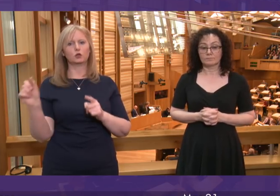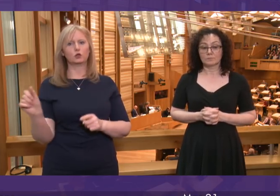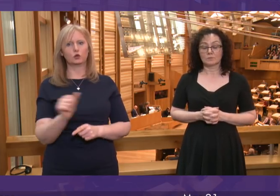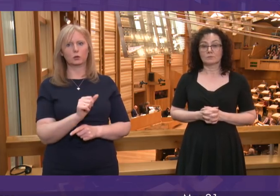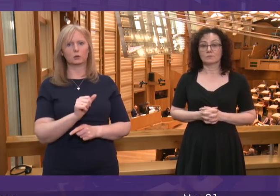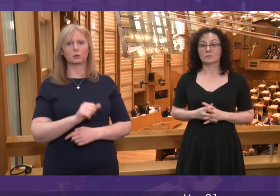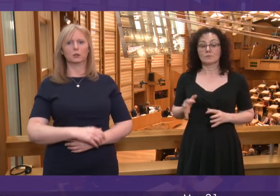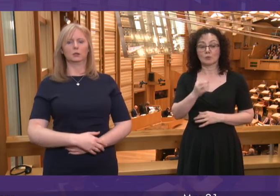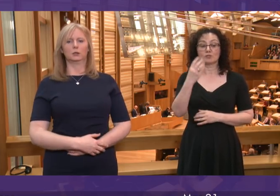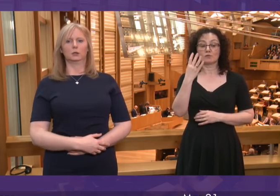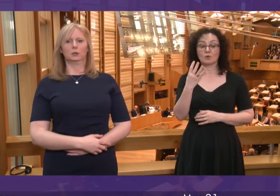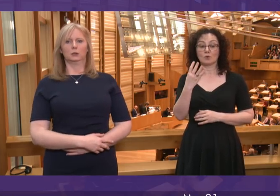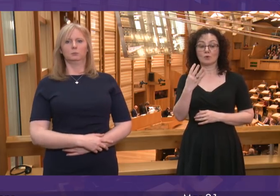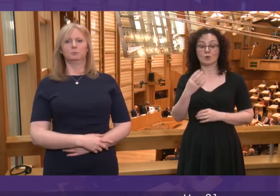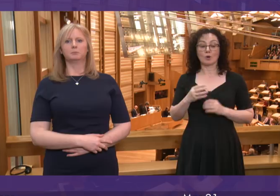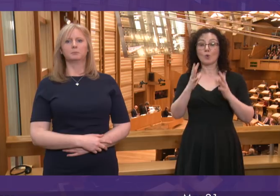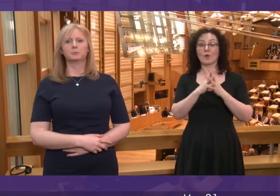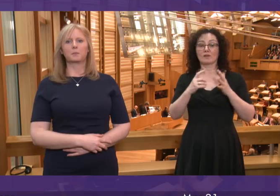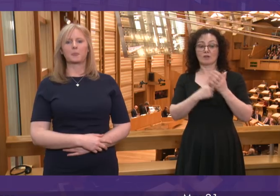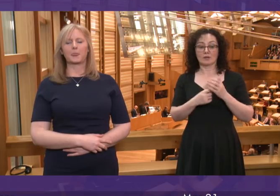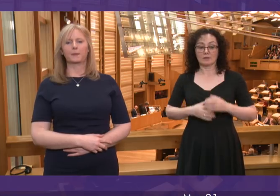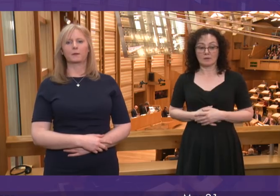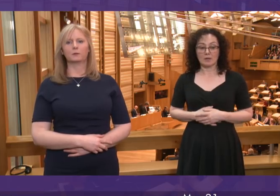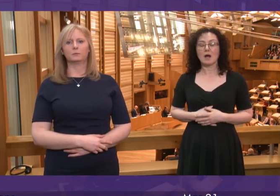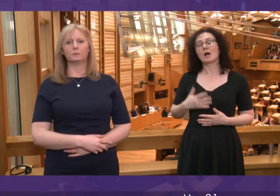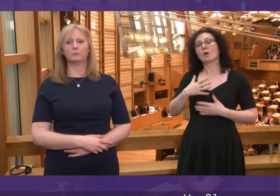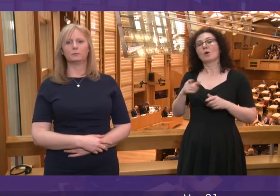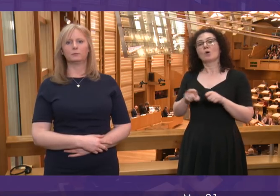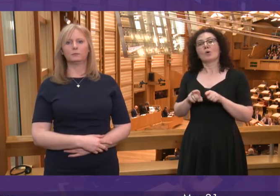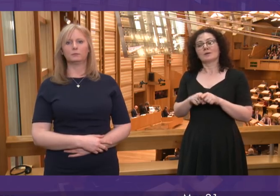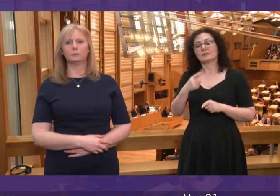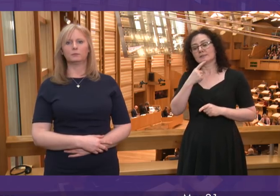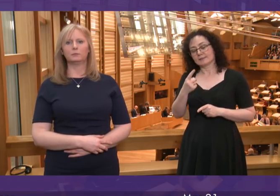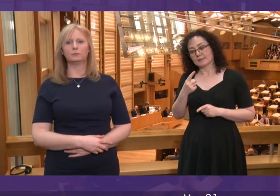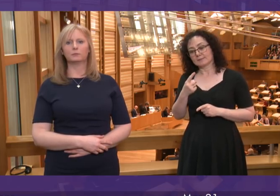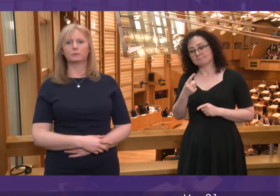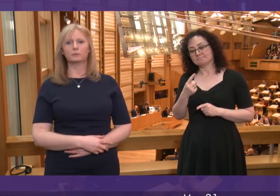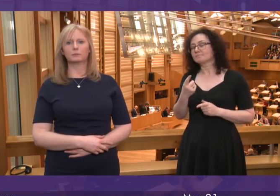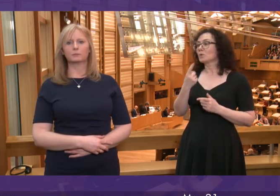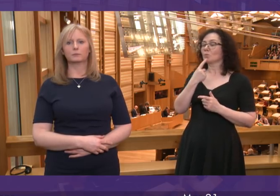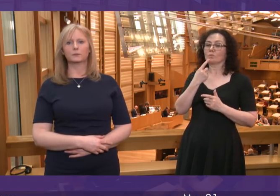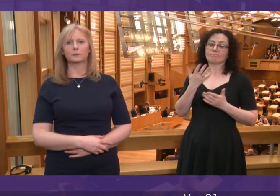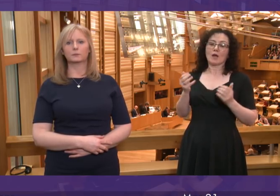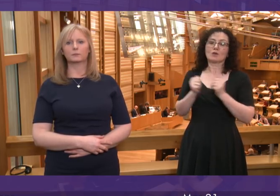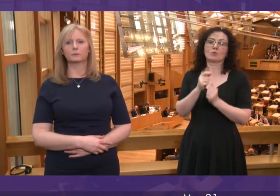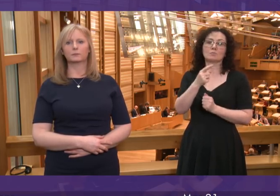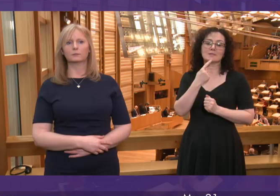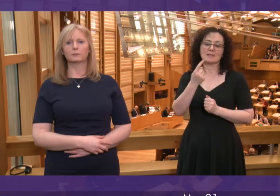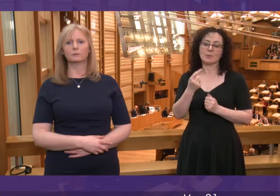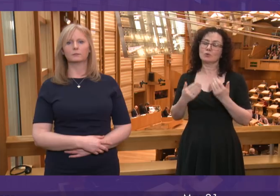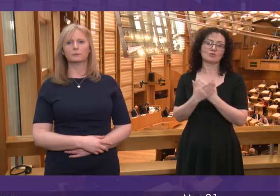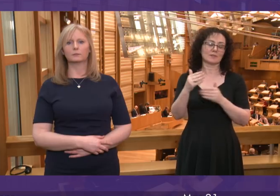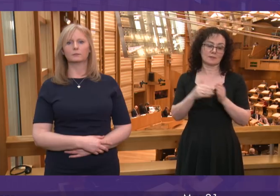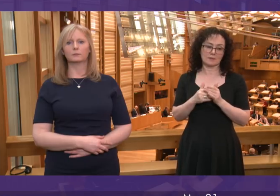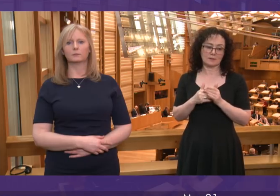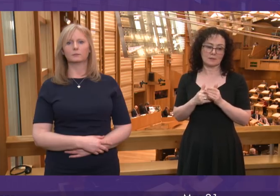Question for Willie Rennie. Can I associate myself and my party with the remarks of the First Minister about New Zealand? The events